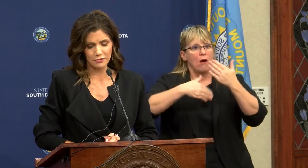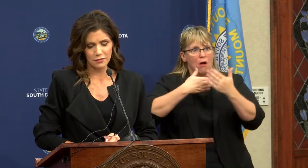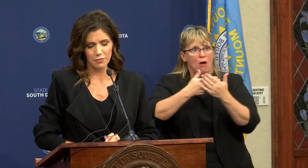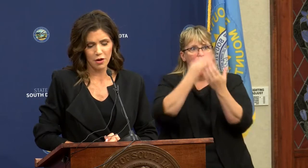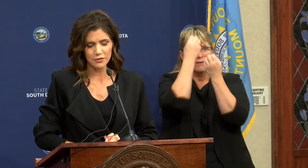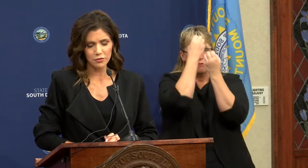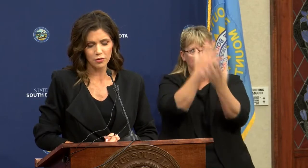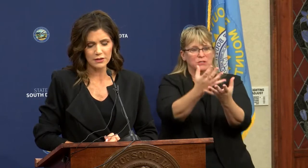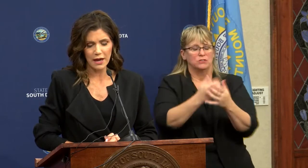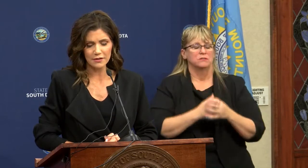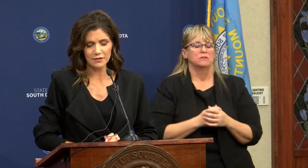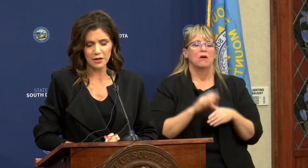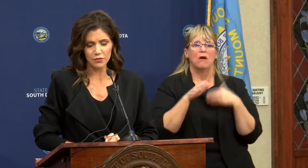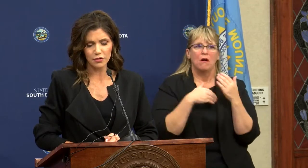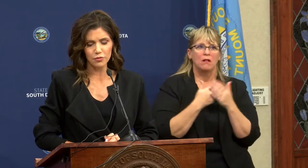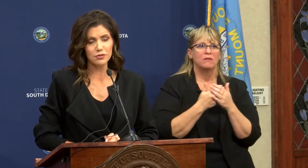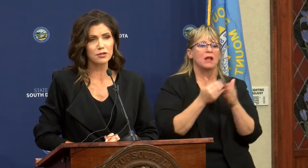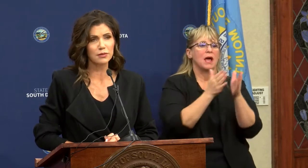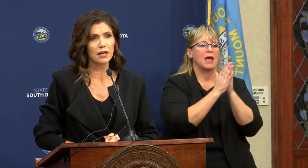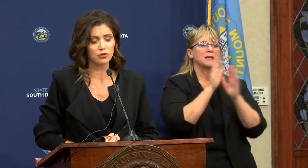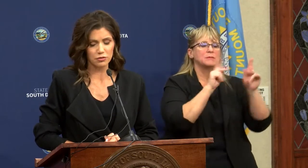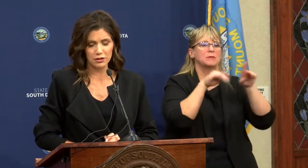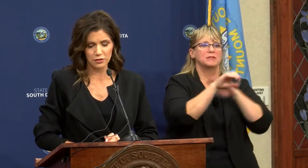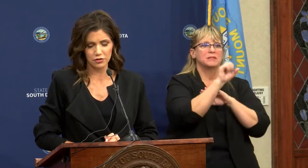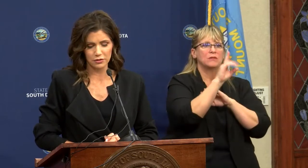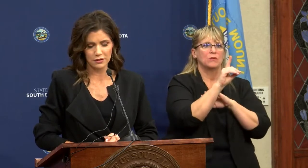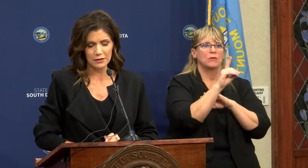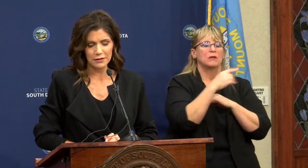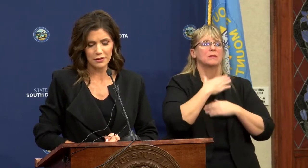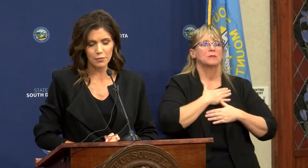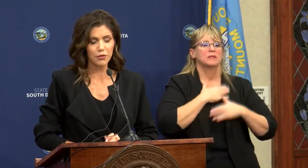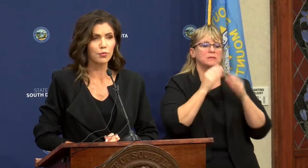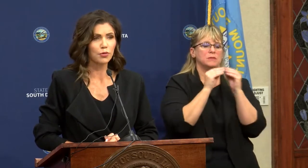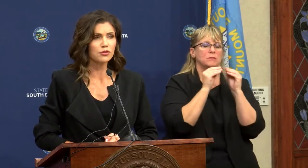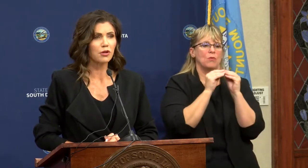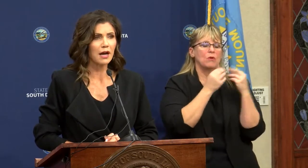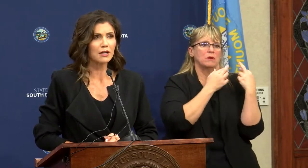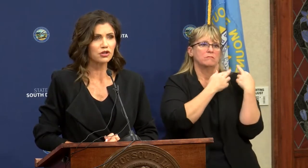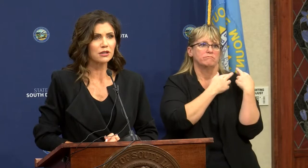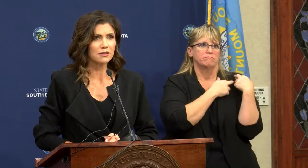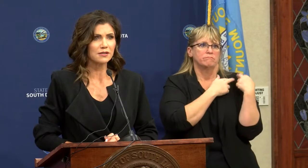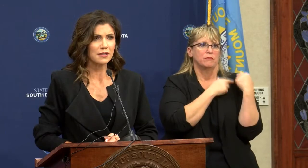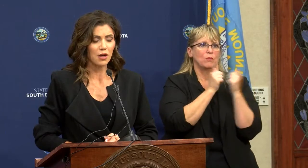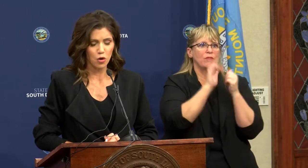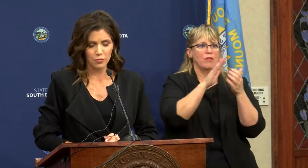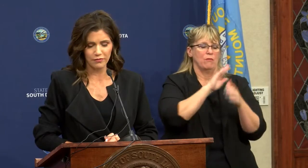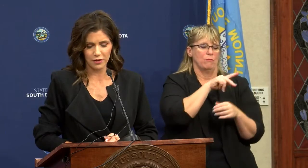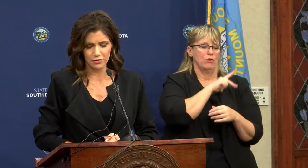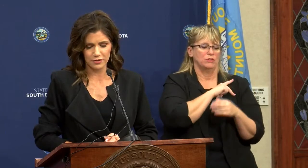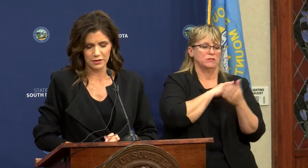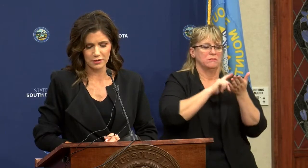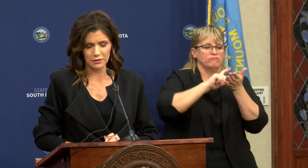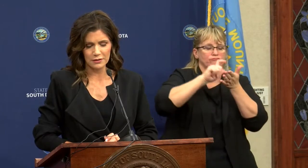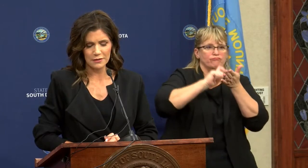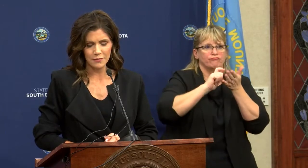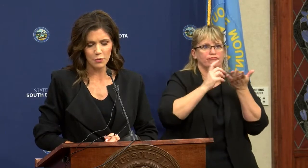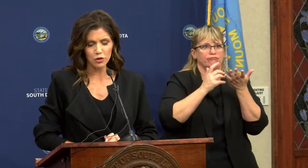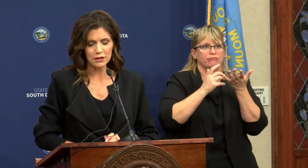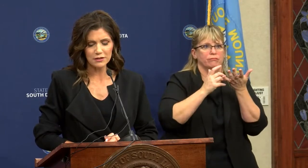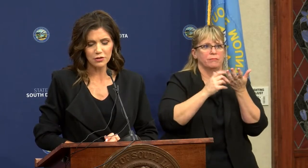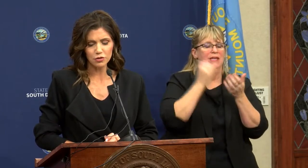facts. I'm also going to ask South Dakotans to be extra diligent about their personal hygiene and to stay home if they are sick.